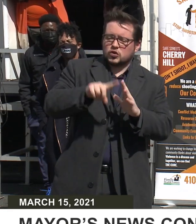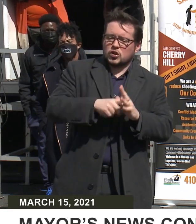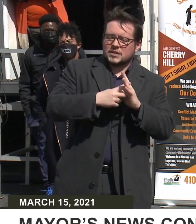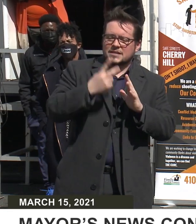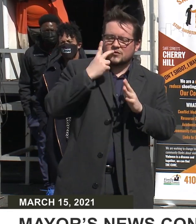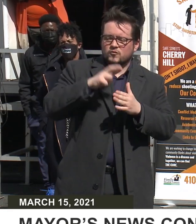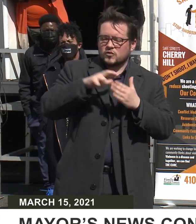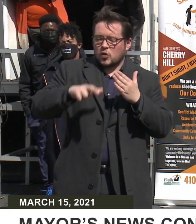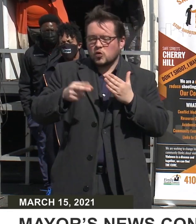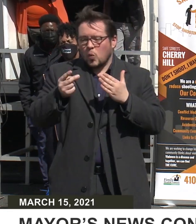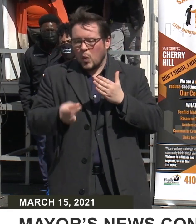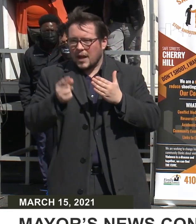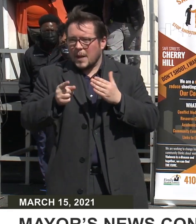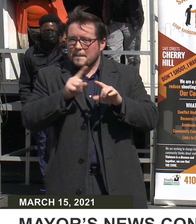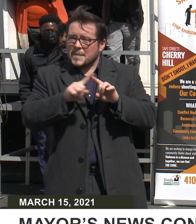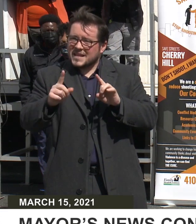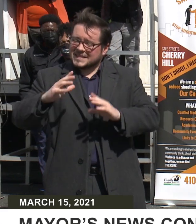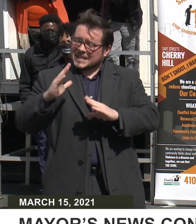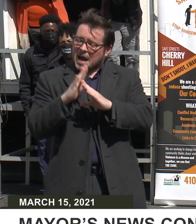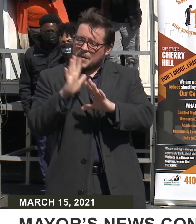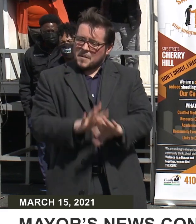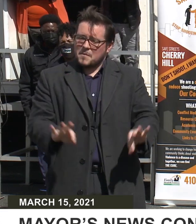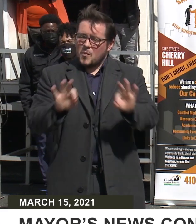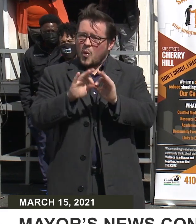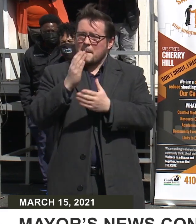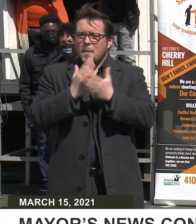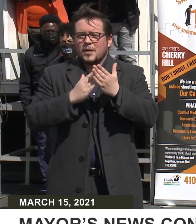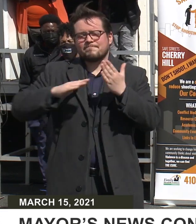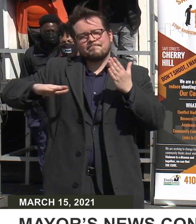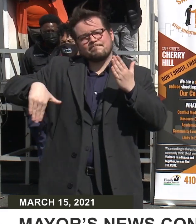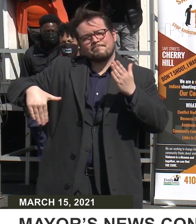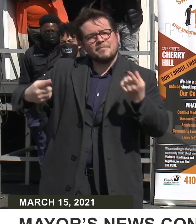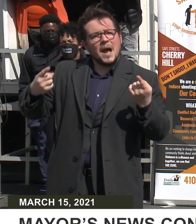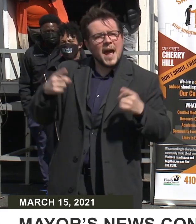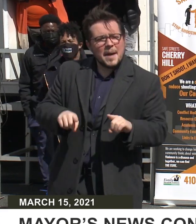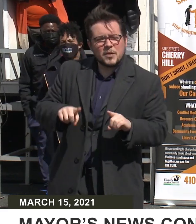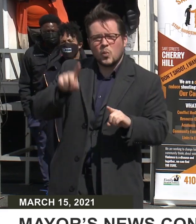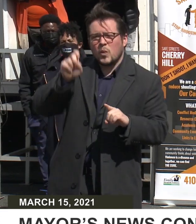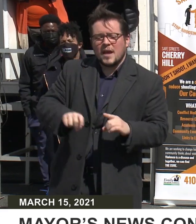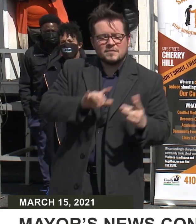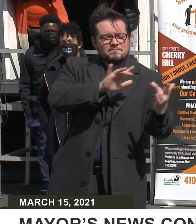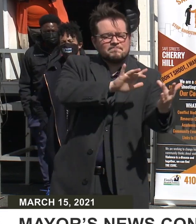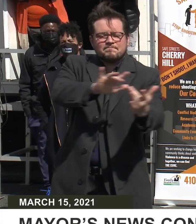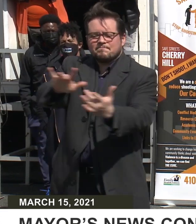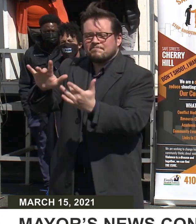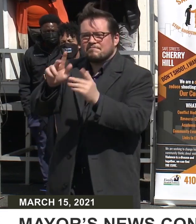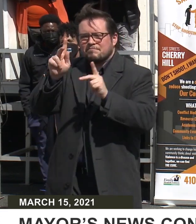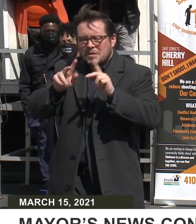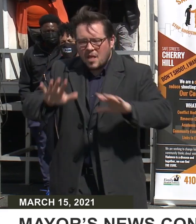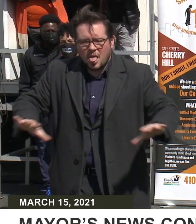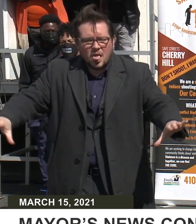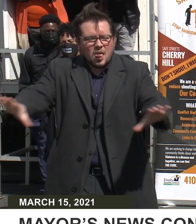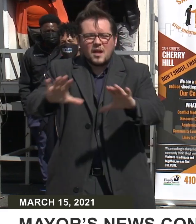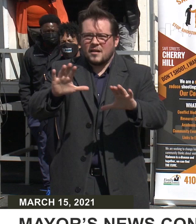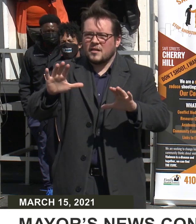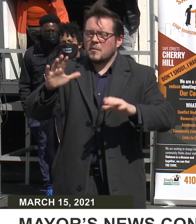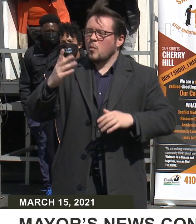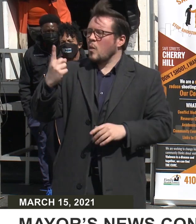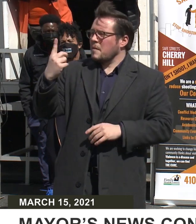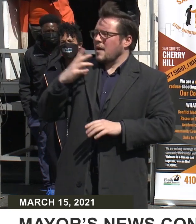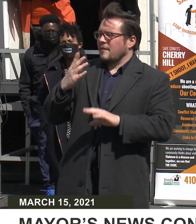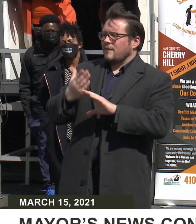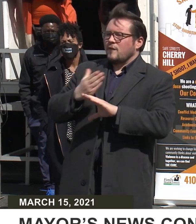very quickly. But the most important portion hasn't happened yet. We have to go to the citizens. As one of my former colleagues,